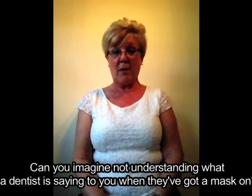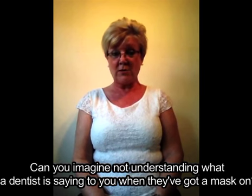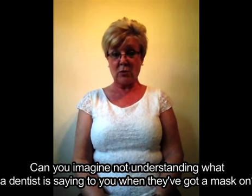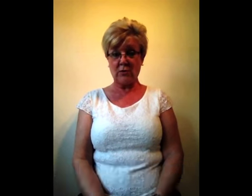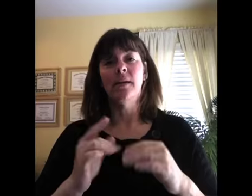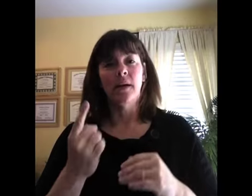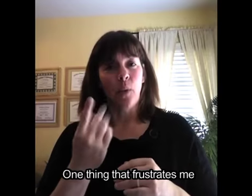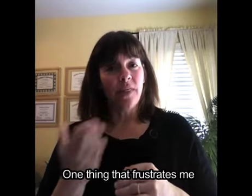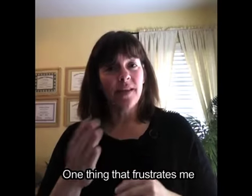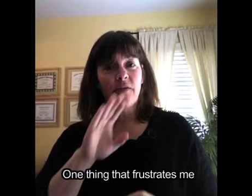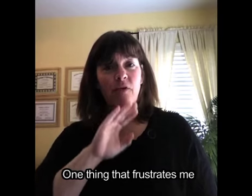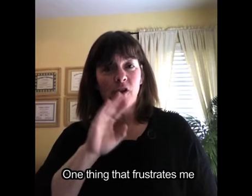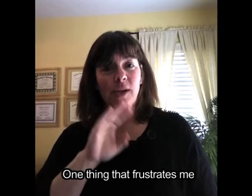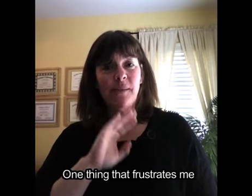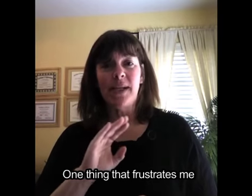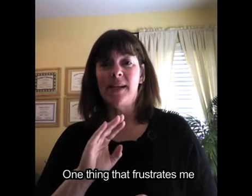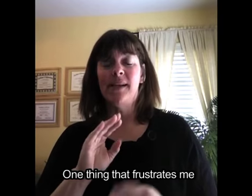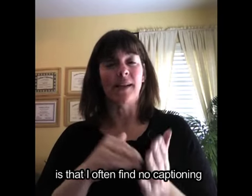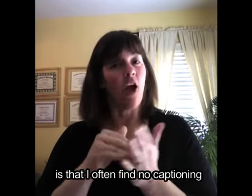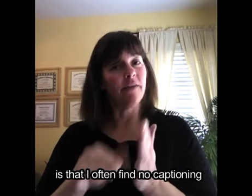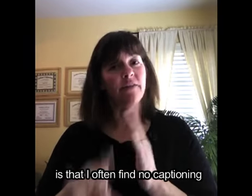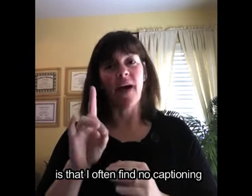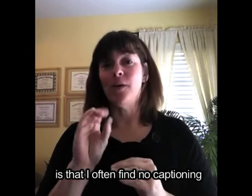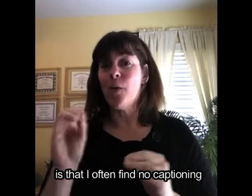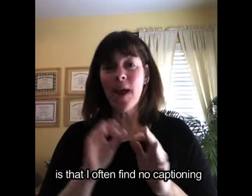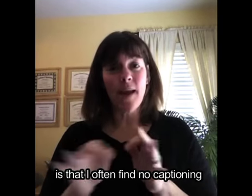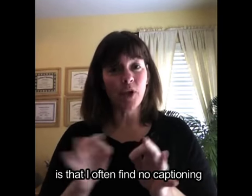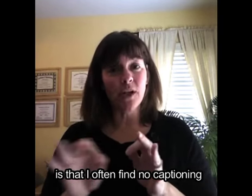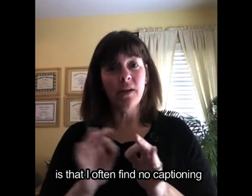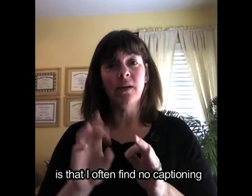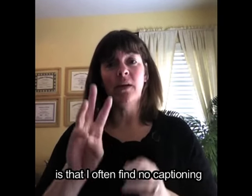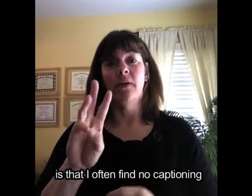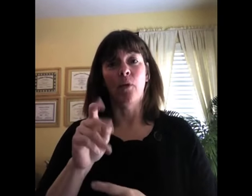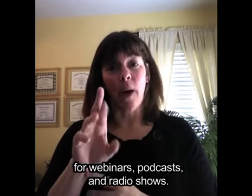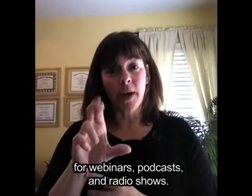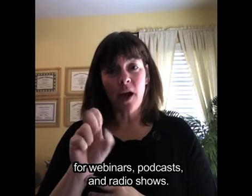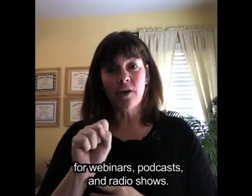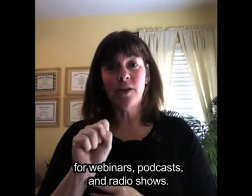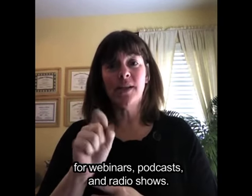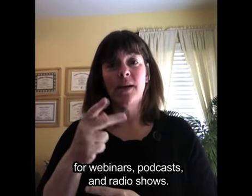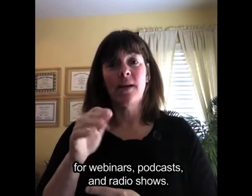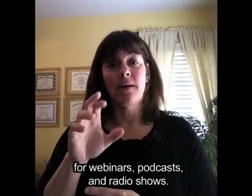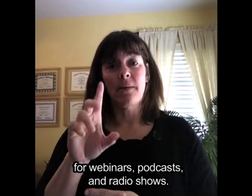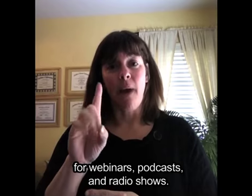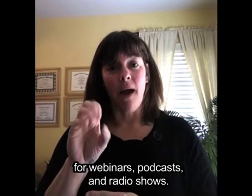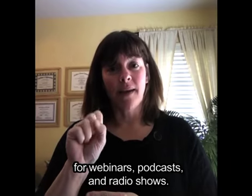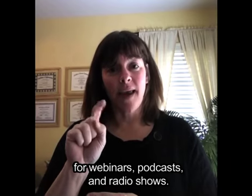mask on? One thing that frustrates me is I often find no captioning, webinars, podcasts,